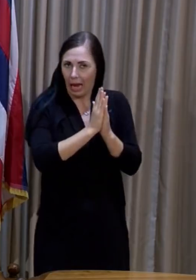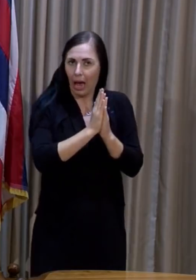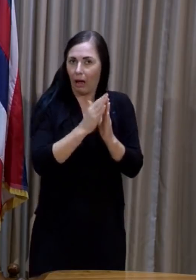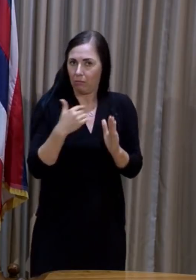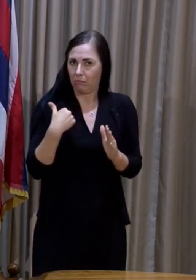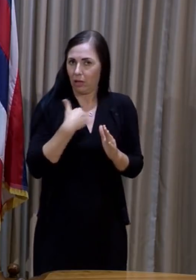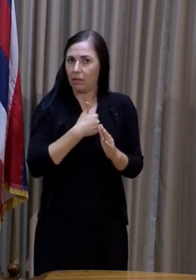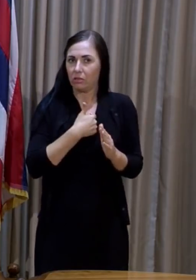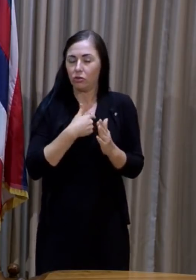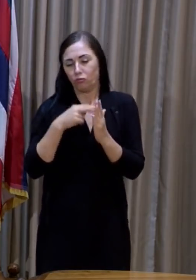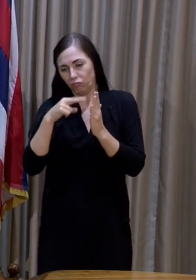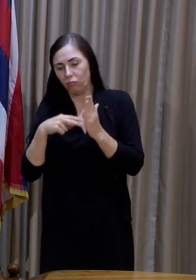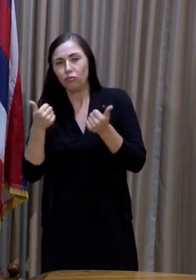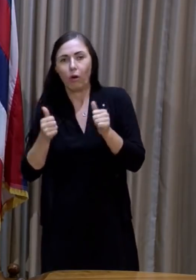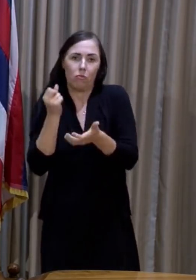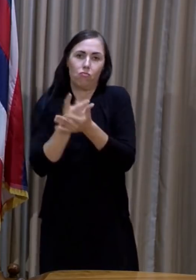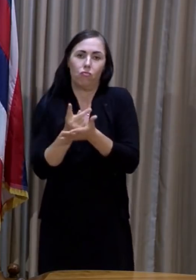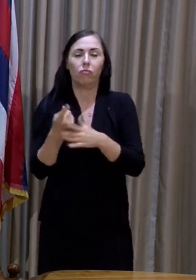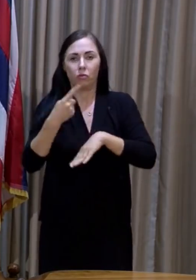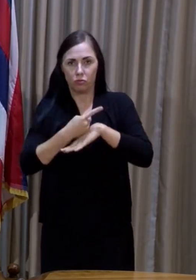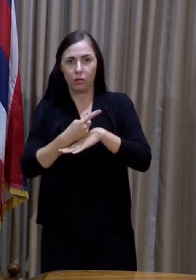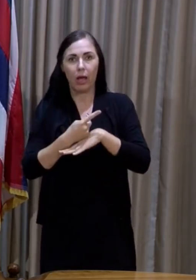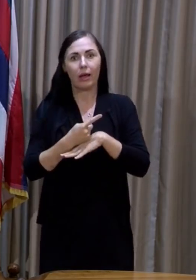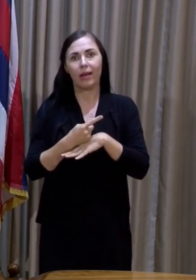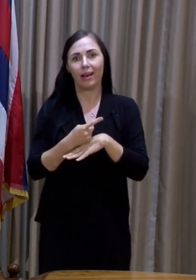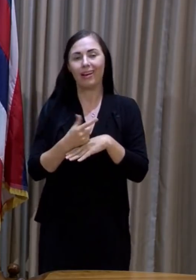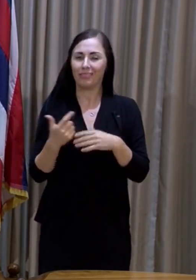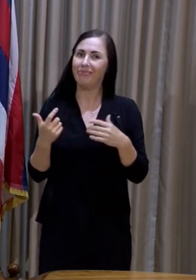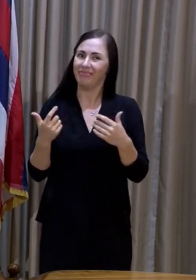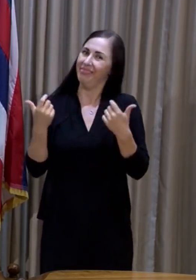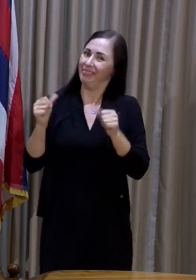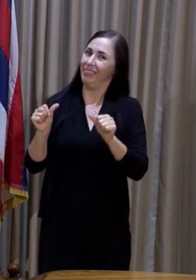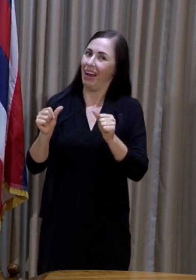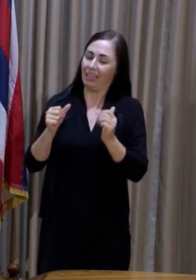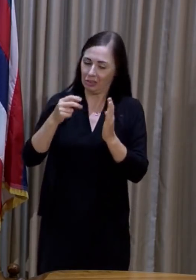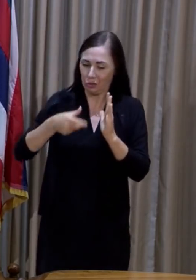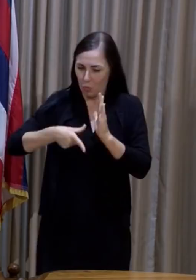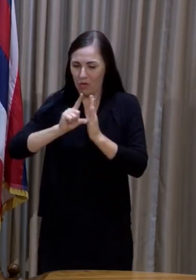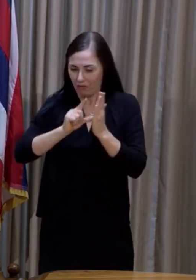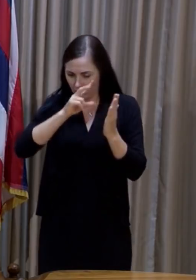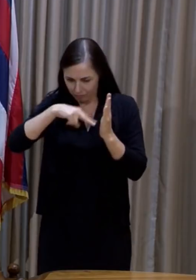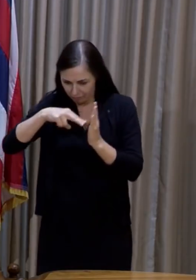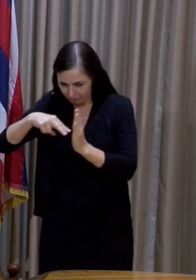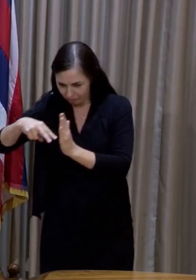try and approve it today, and we are working to complete that review.